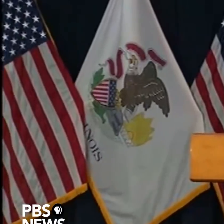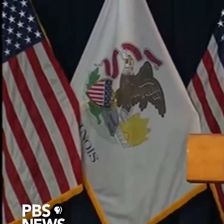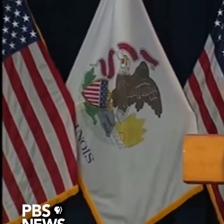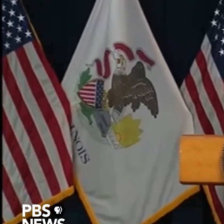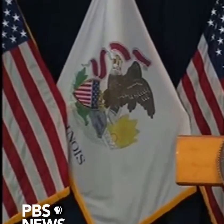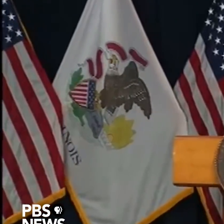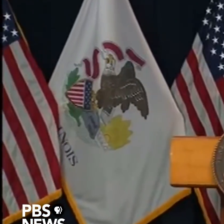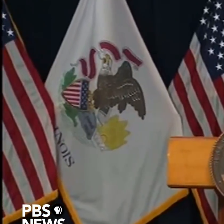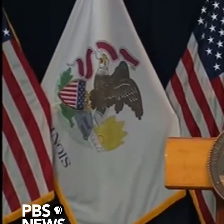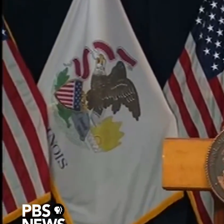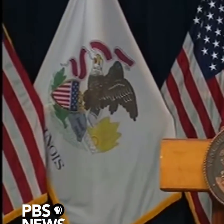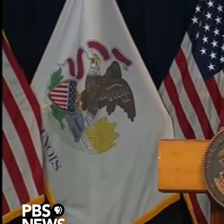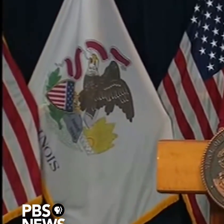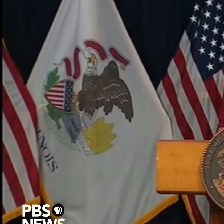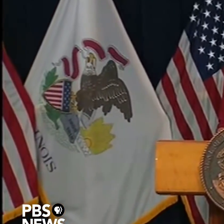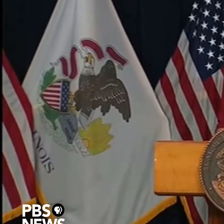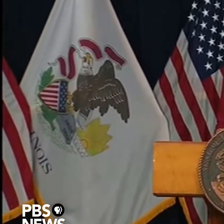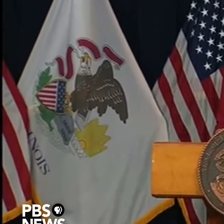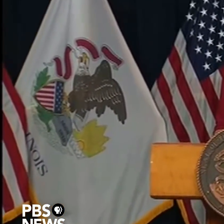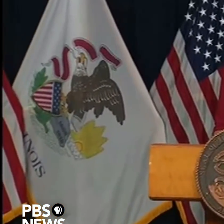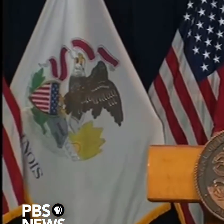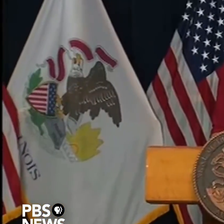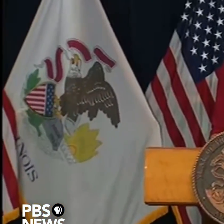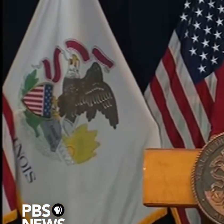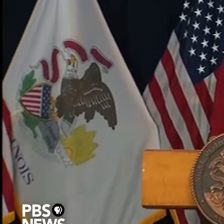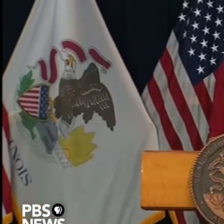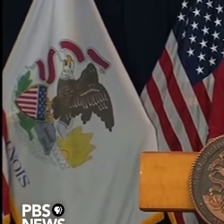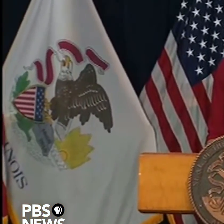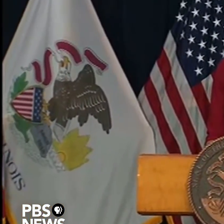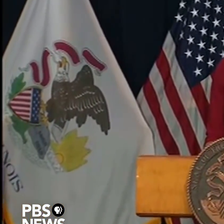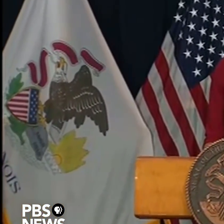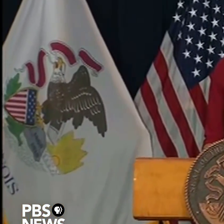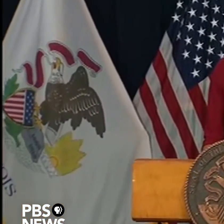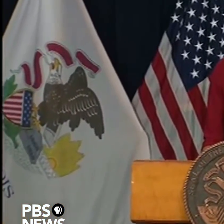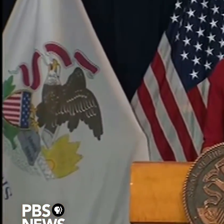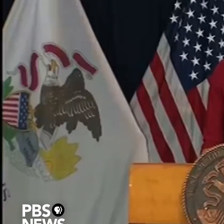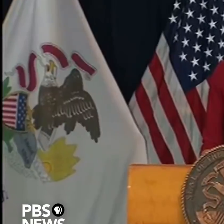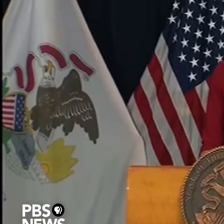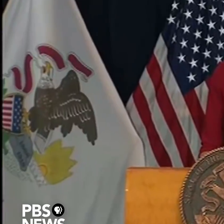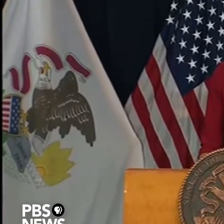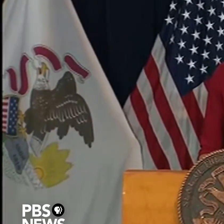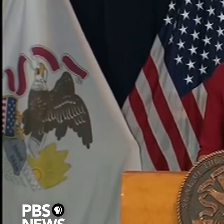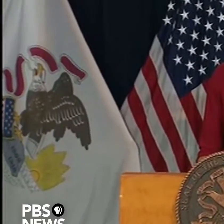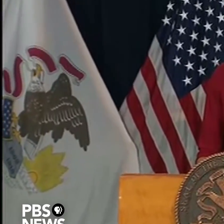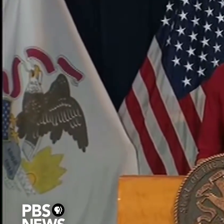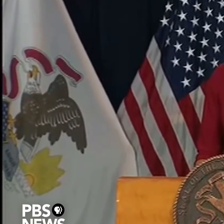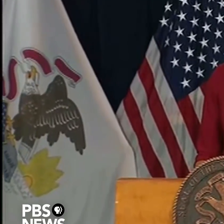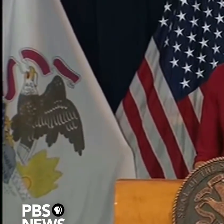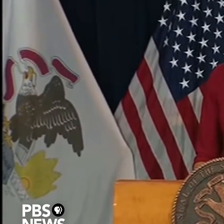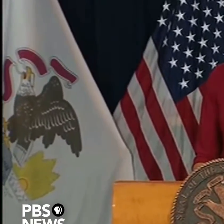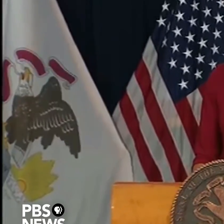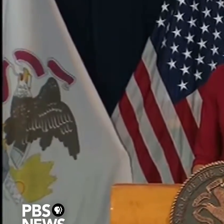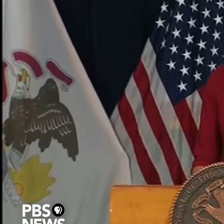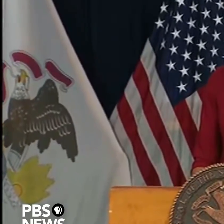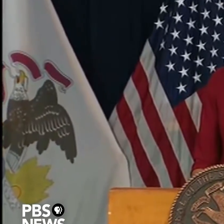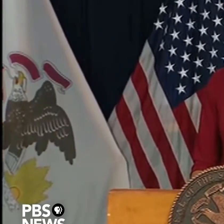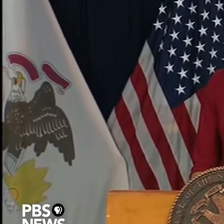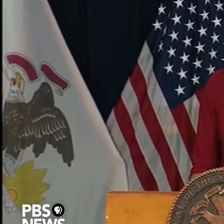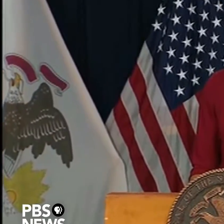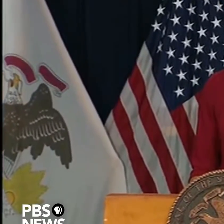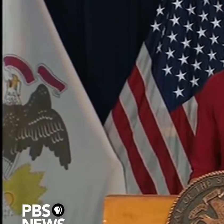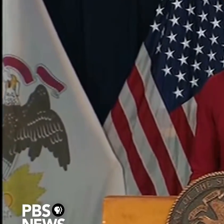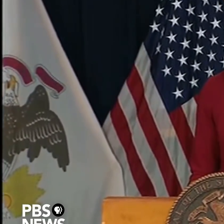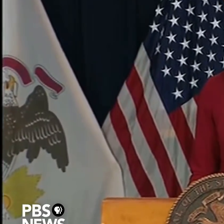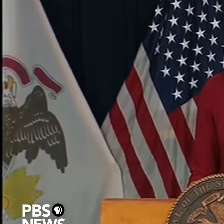medical to the people that maintain our essential We don't our police